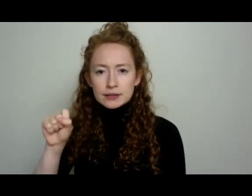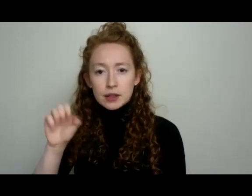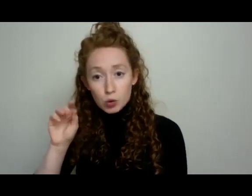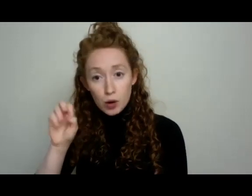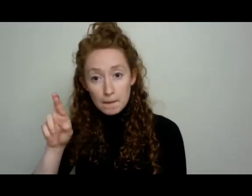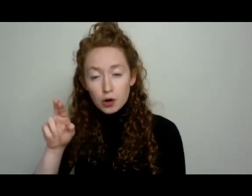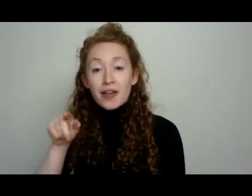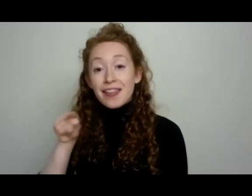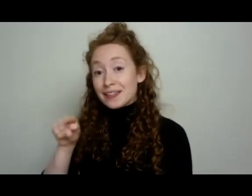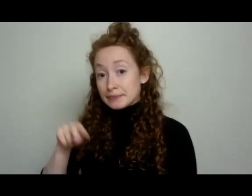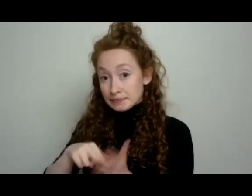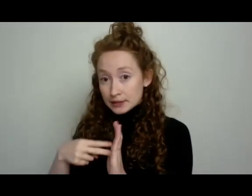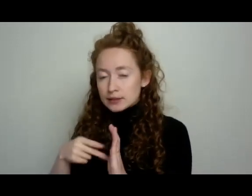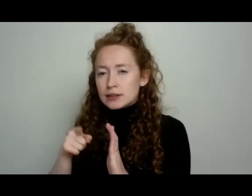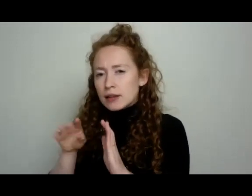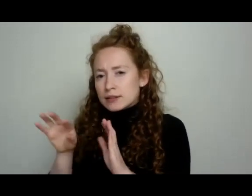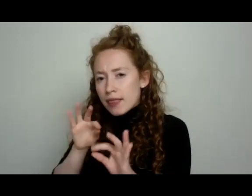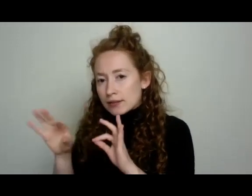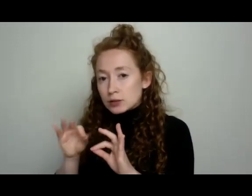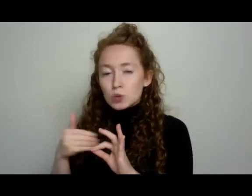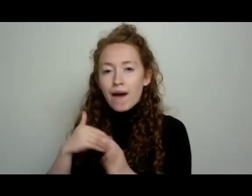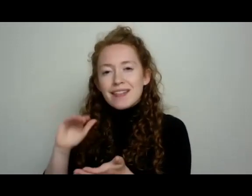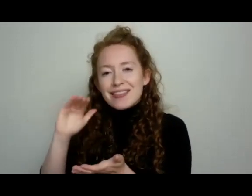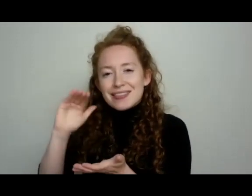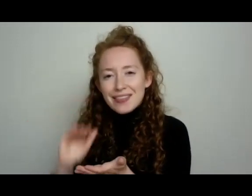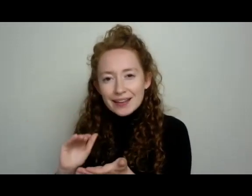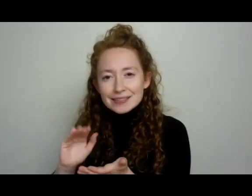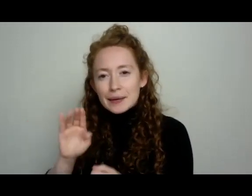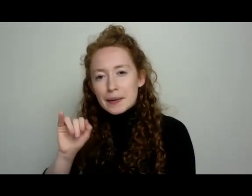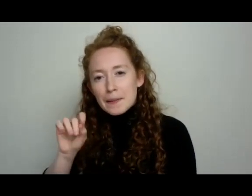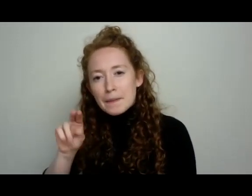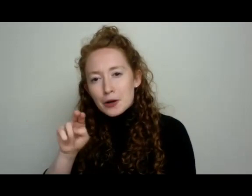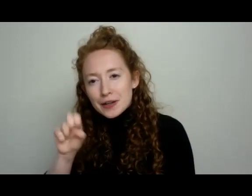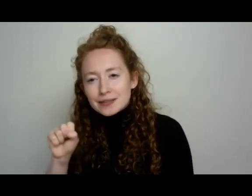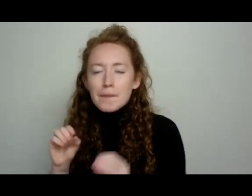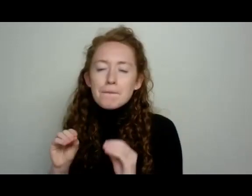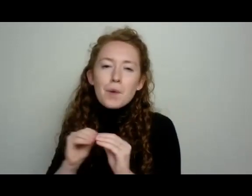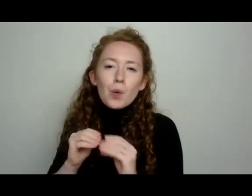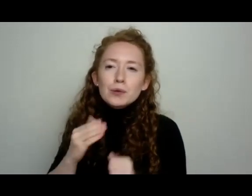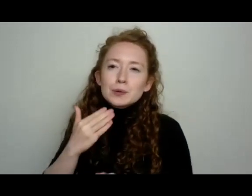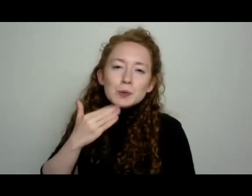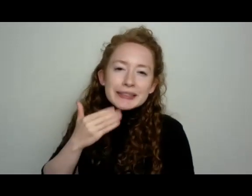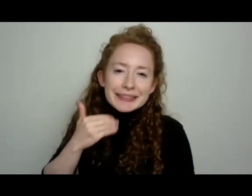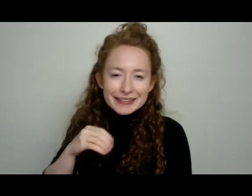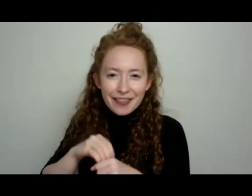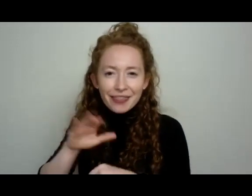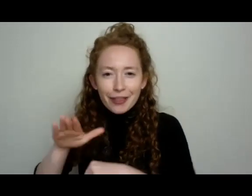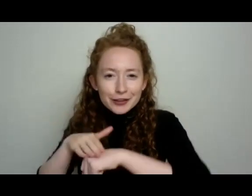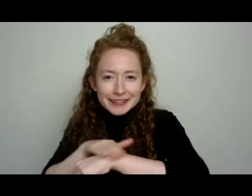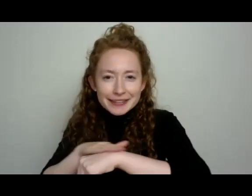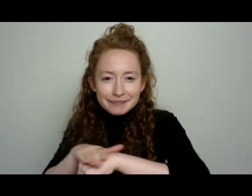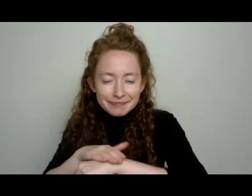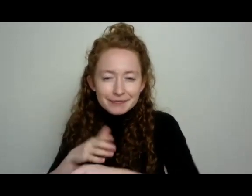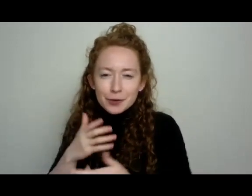less bitterness, less cucurbitacins, and thus more sweetness in their skin. So depending who you talk to,